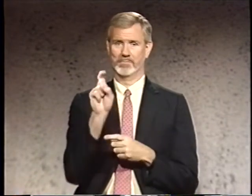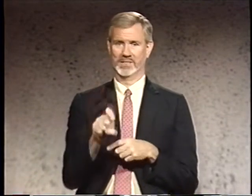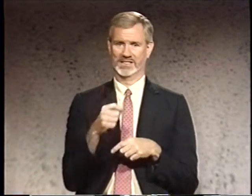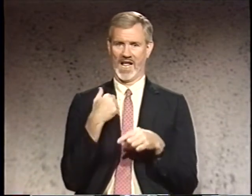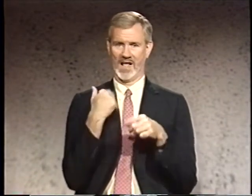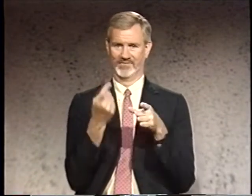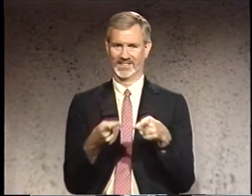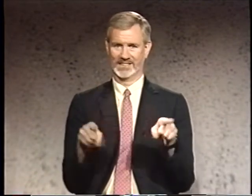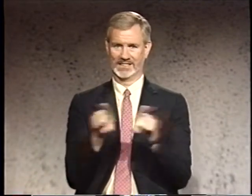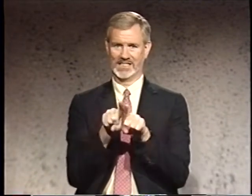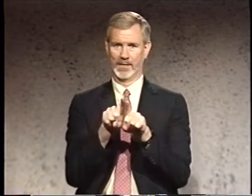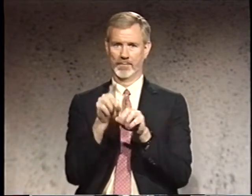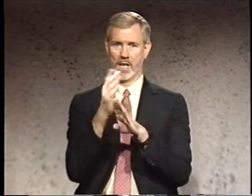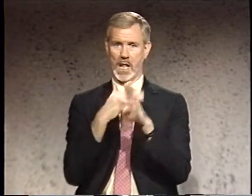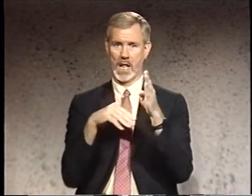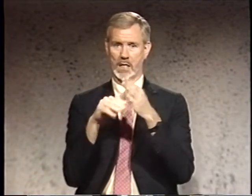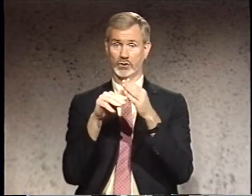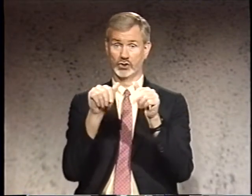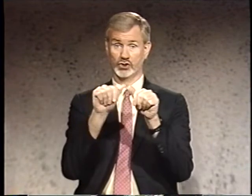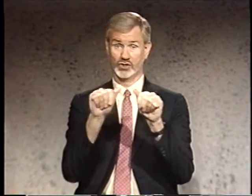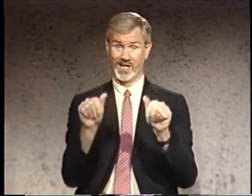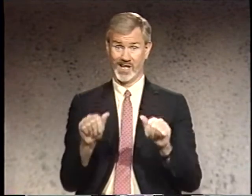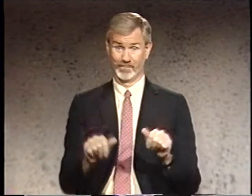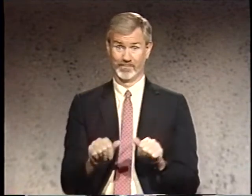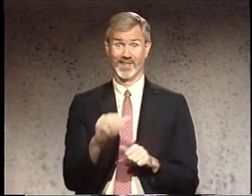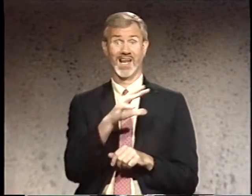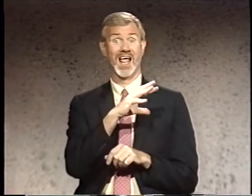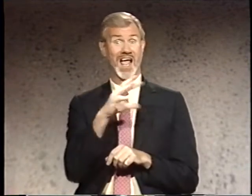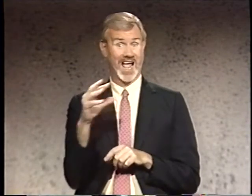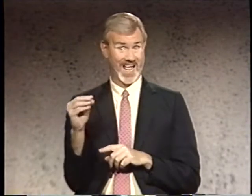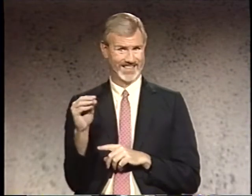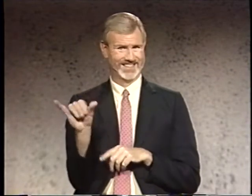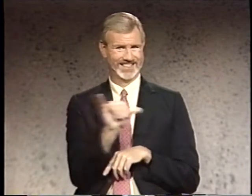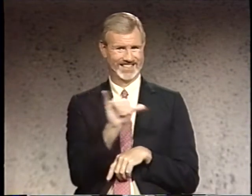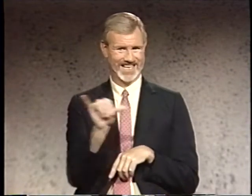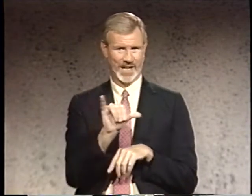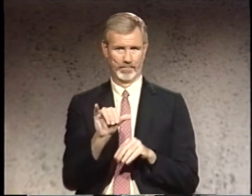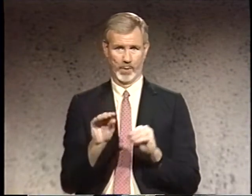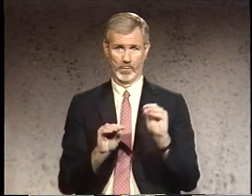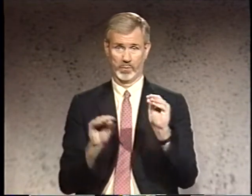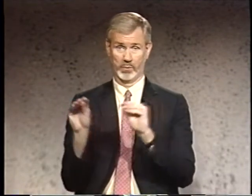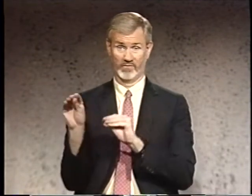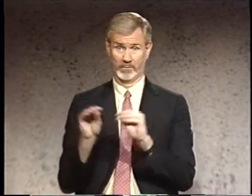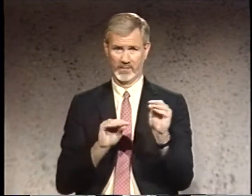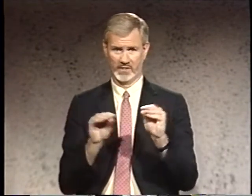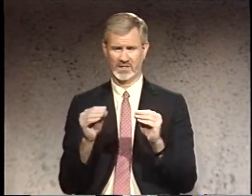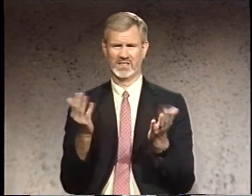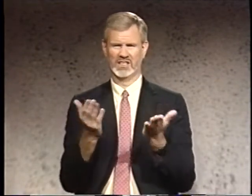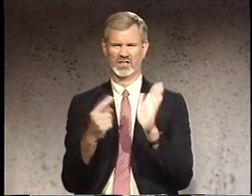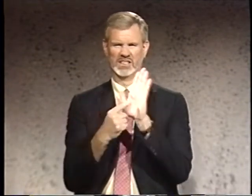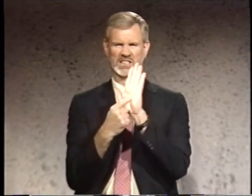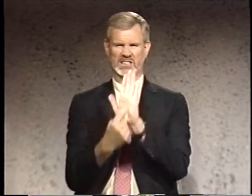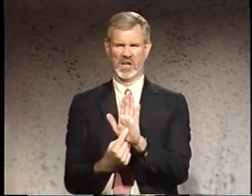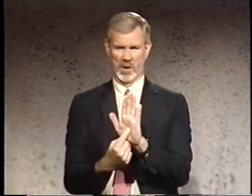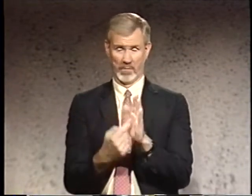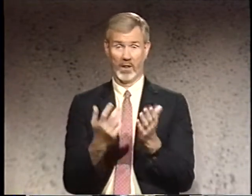have the same hand shape and the same kind of movement. Here are some